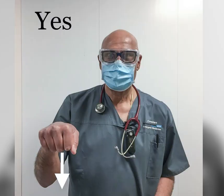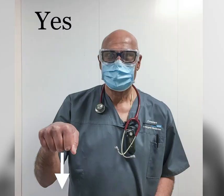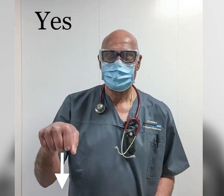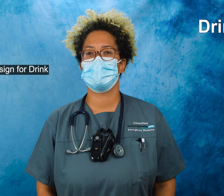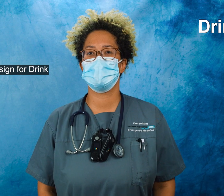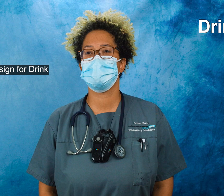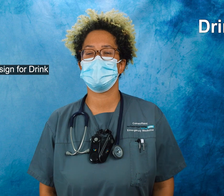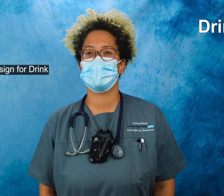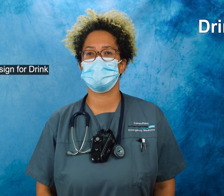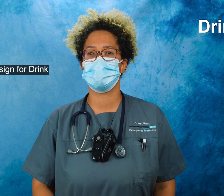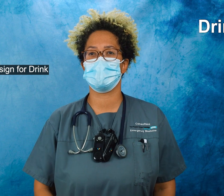This is the sign for drink.